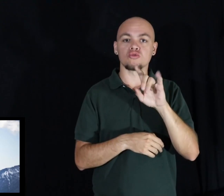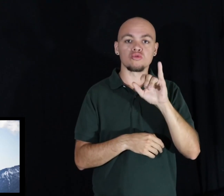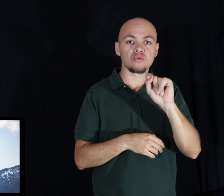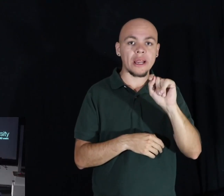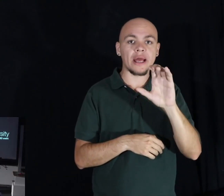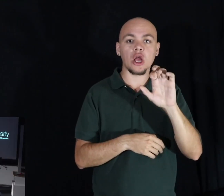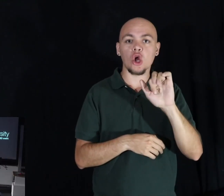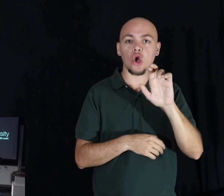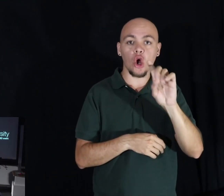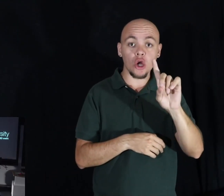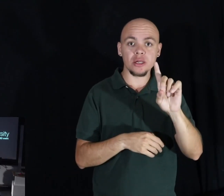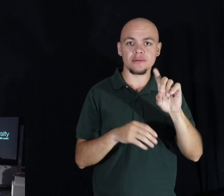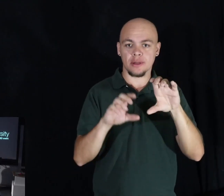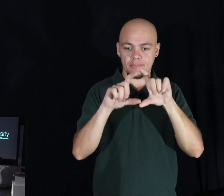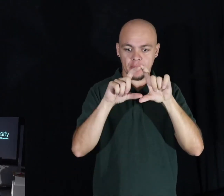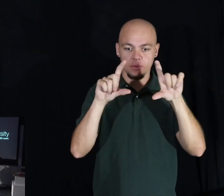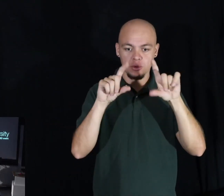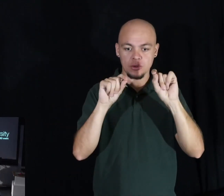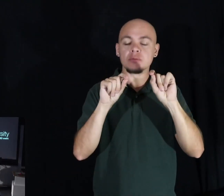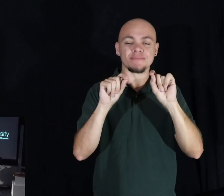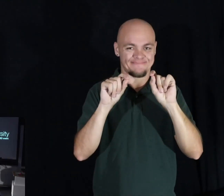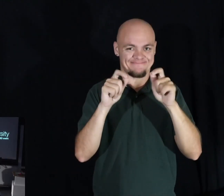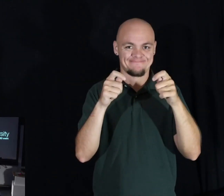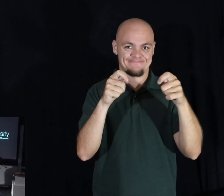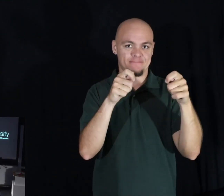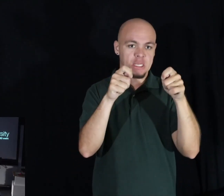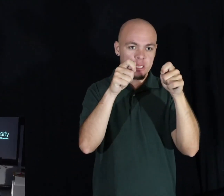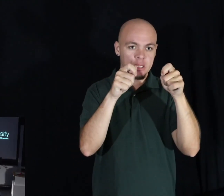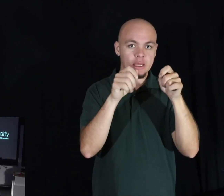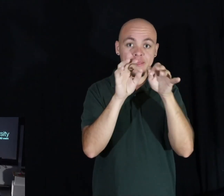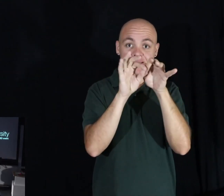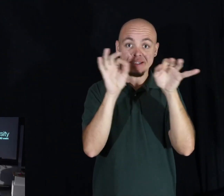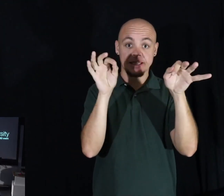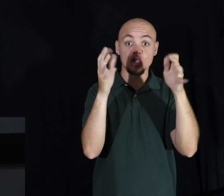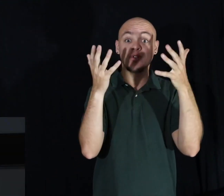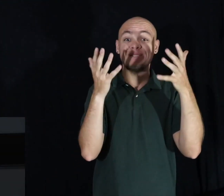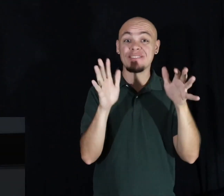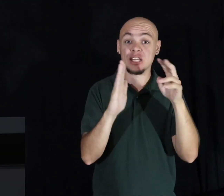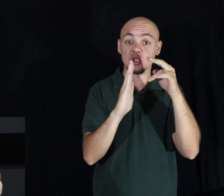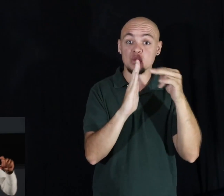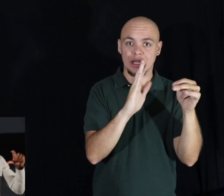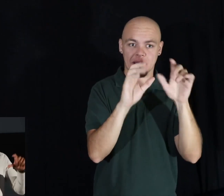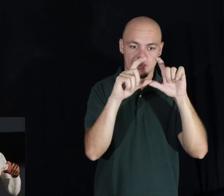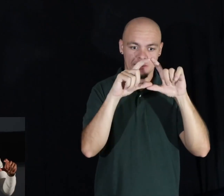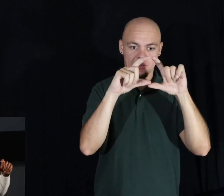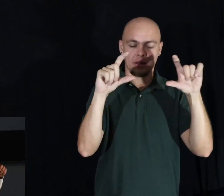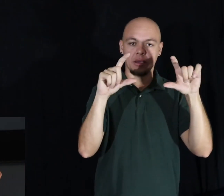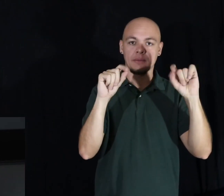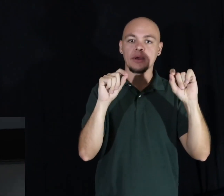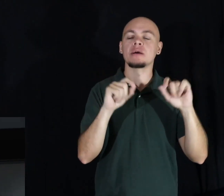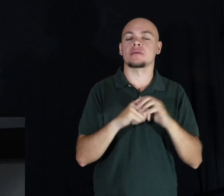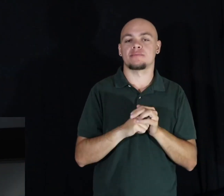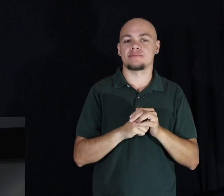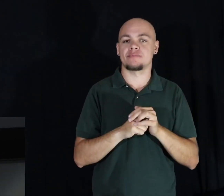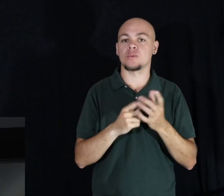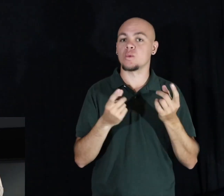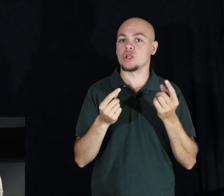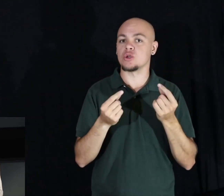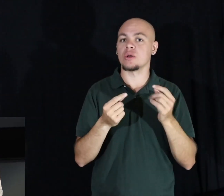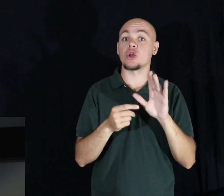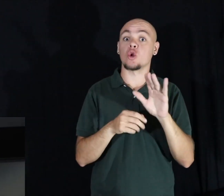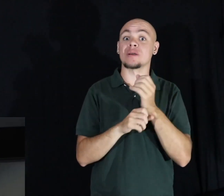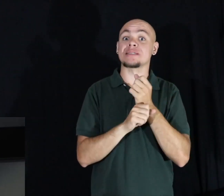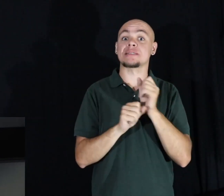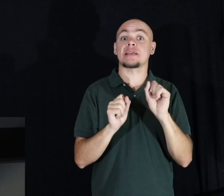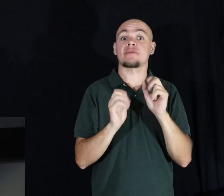object that you can use to cover up the sentence you've just read. Now, the great thing about gliding is it removes your safety